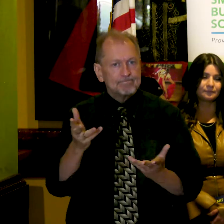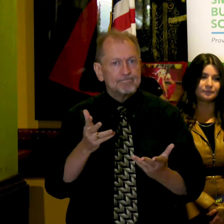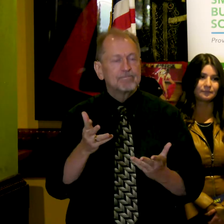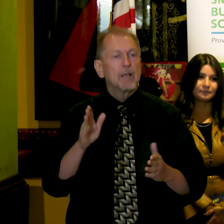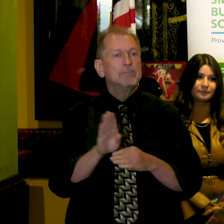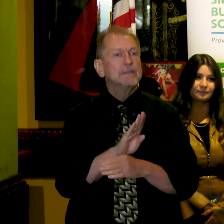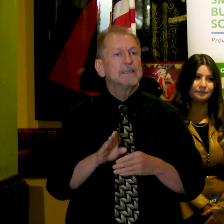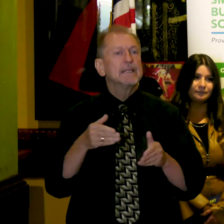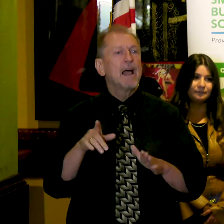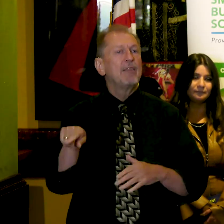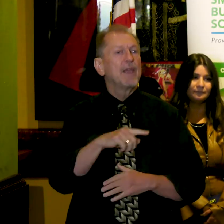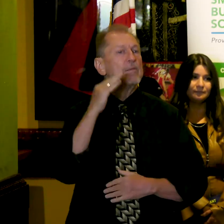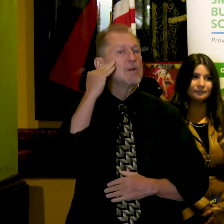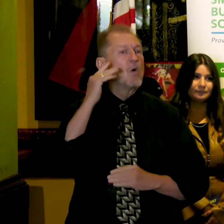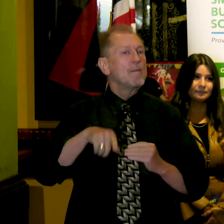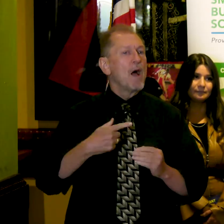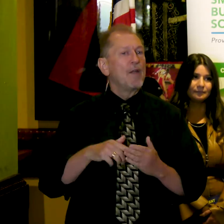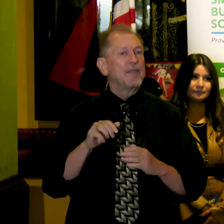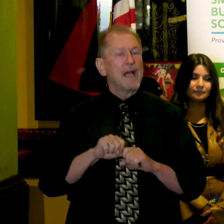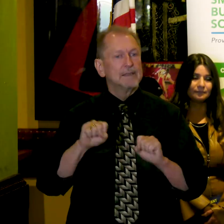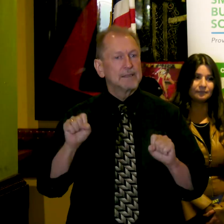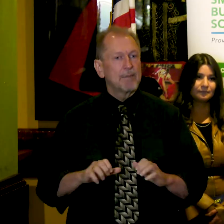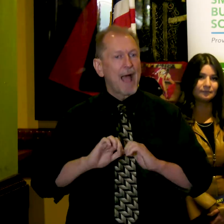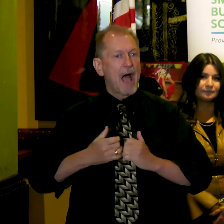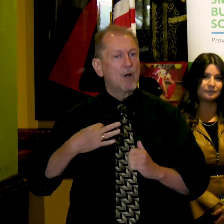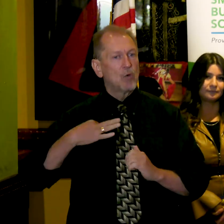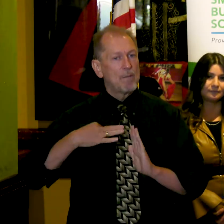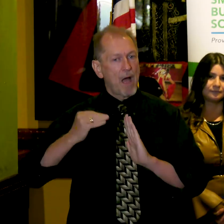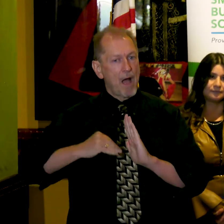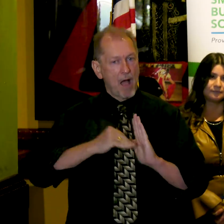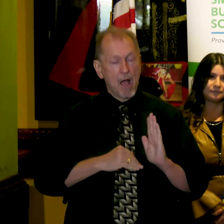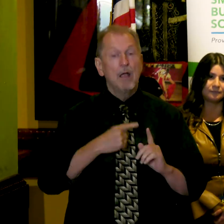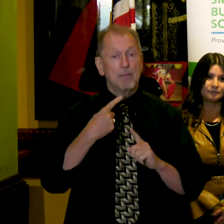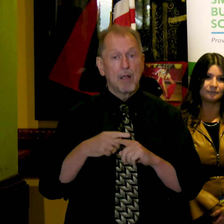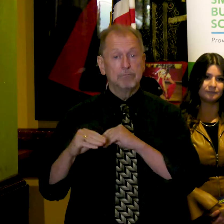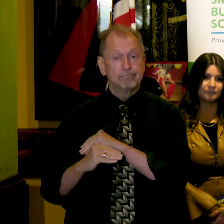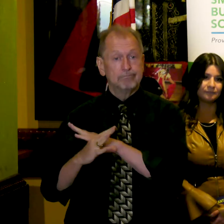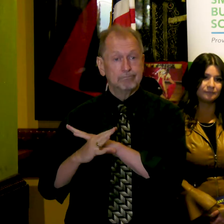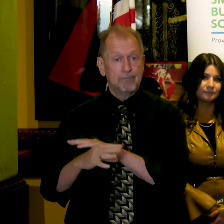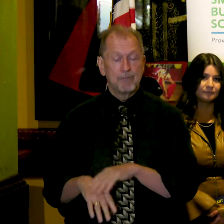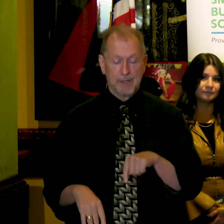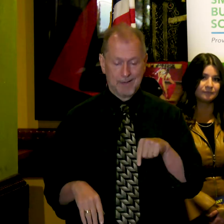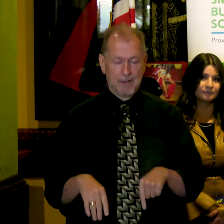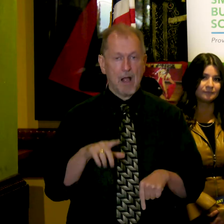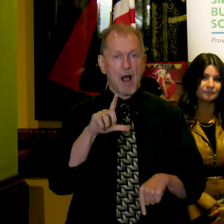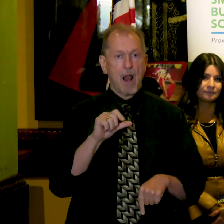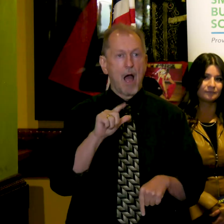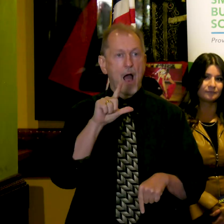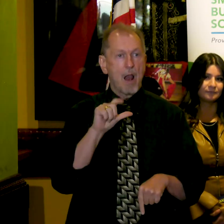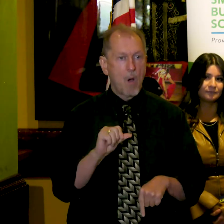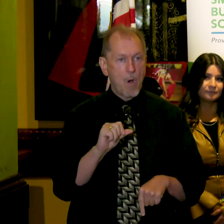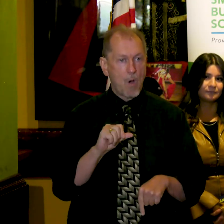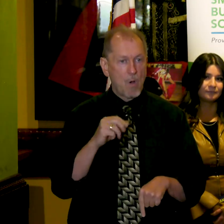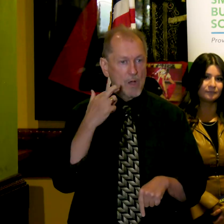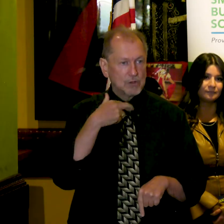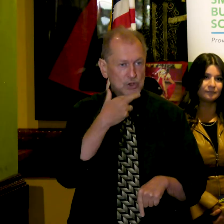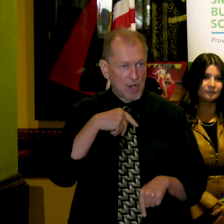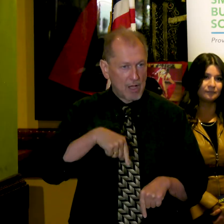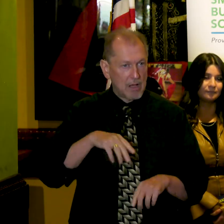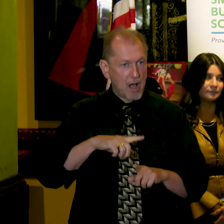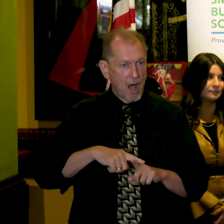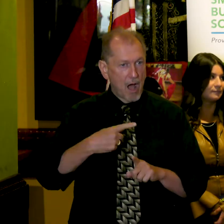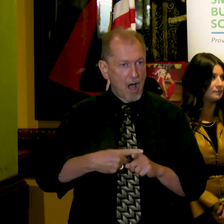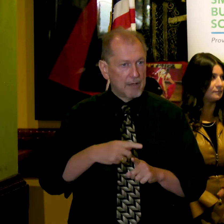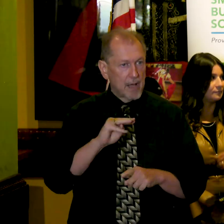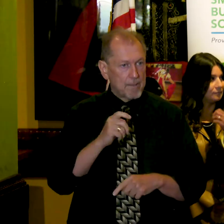to provide entrepreneurs with assistance in applying. Lalos on Maxwell has partnered with the Bureau of Economic Development and we're